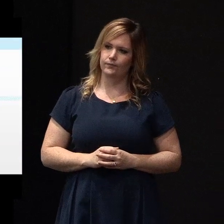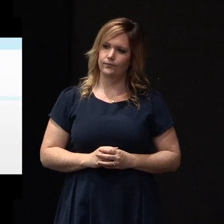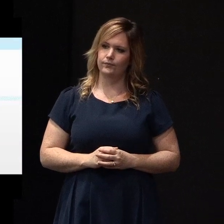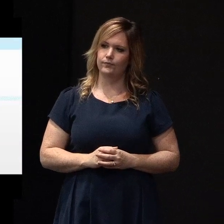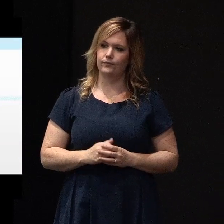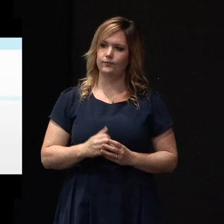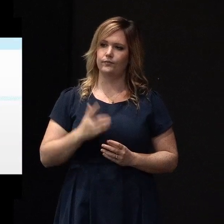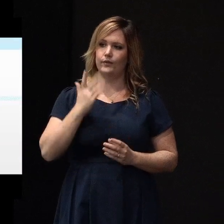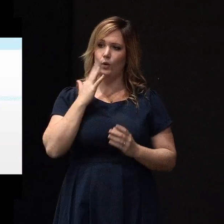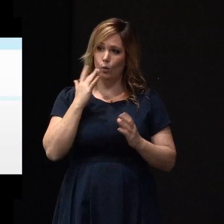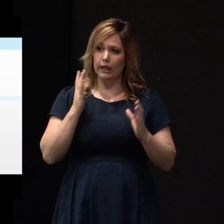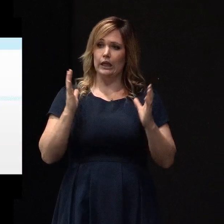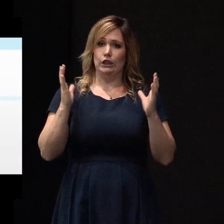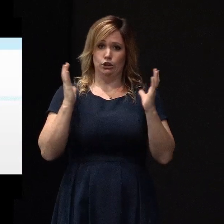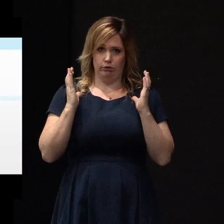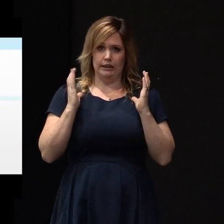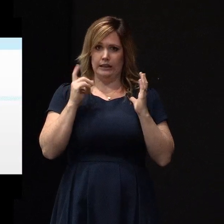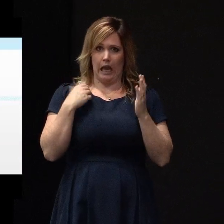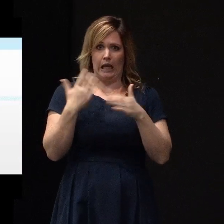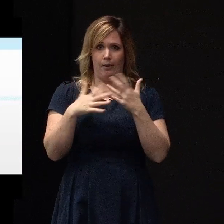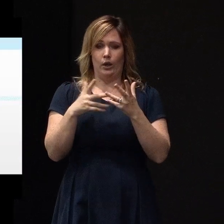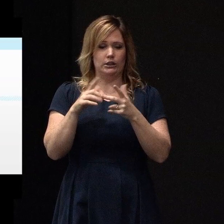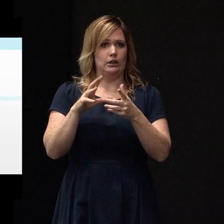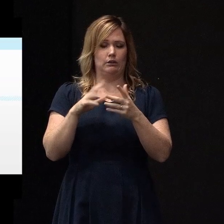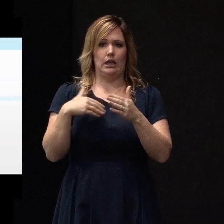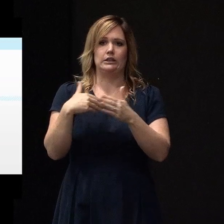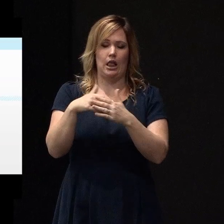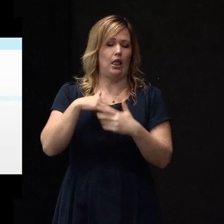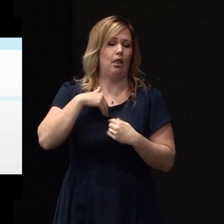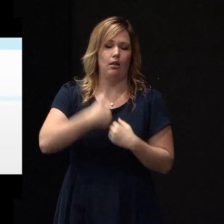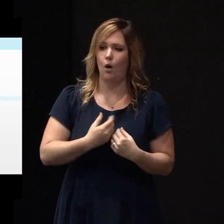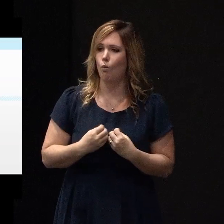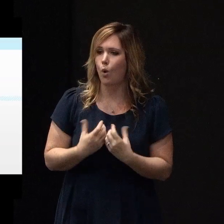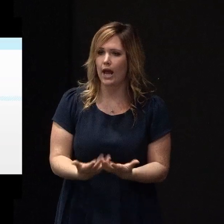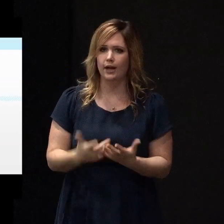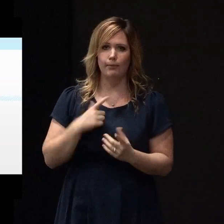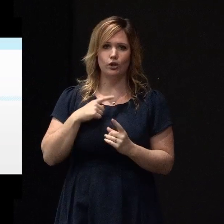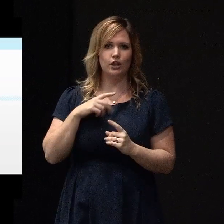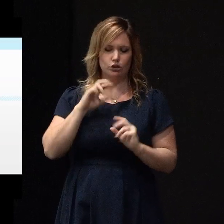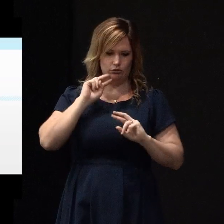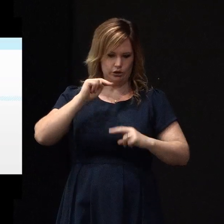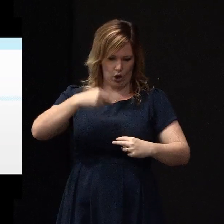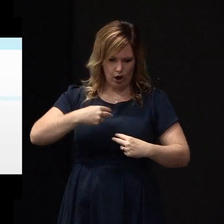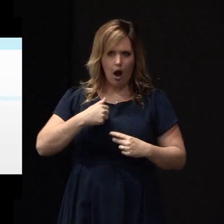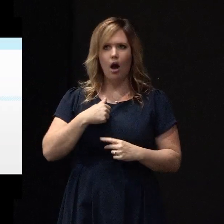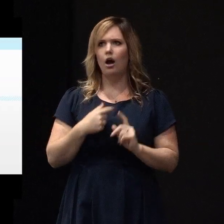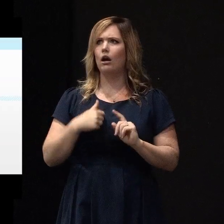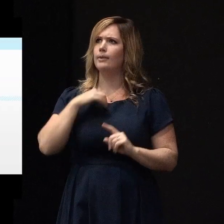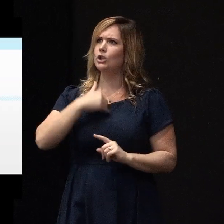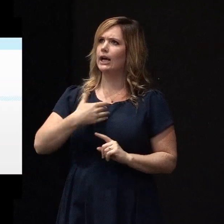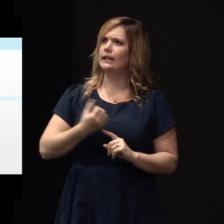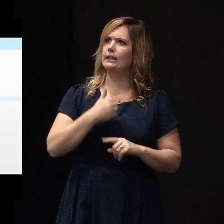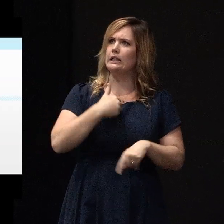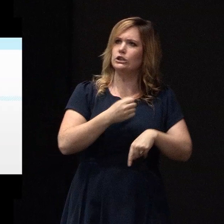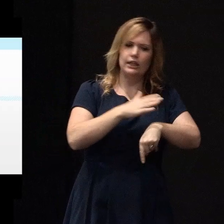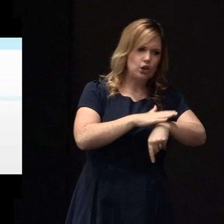we can keep going until we fall over because we don't notice how tired we're getting. When we're